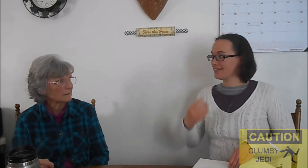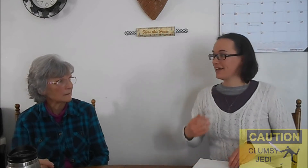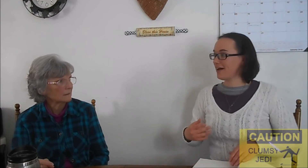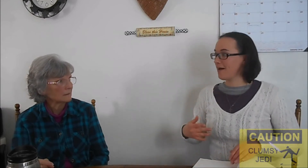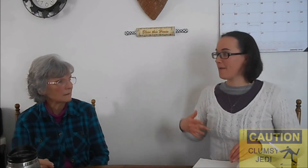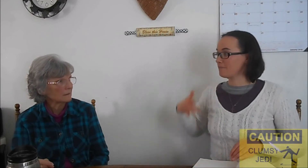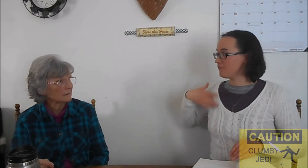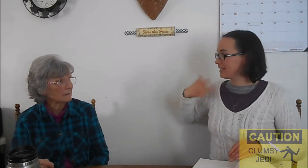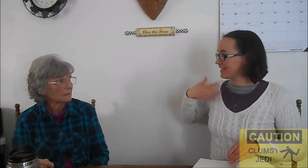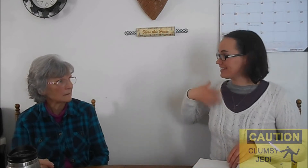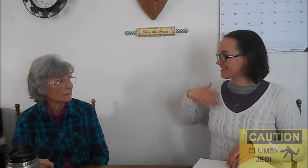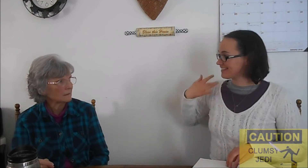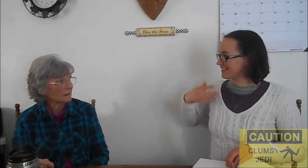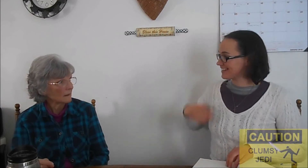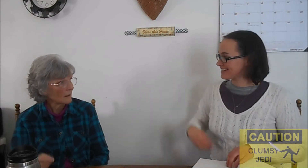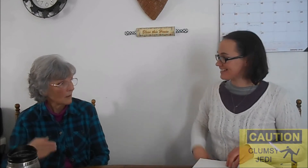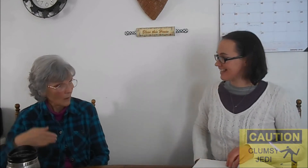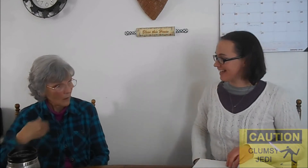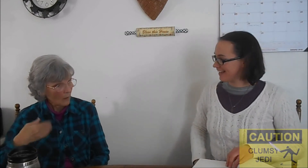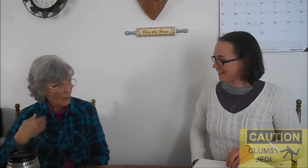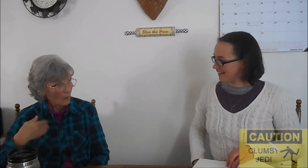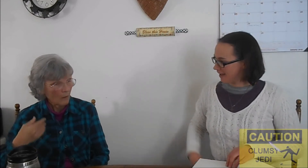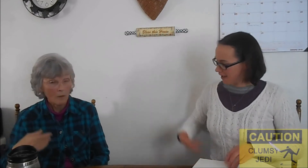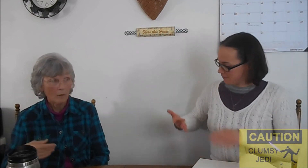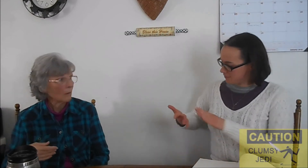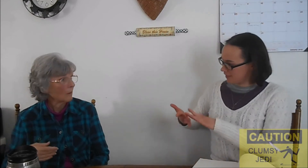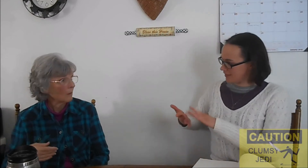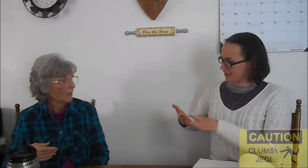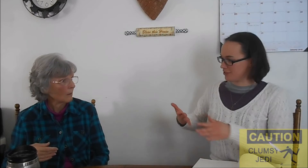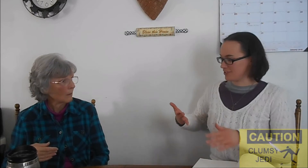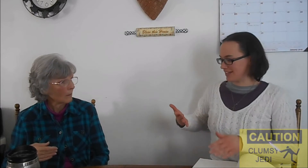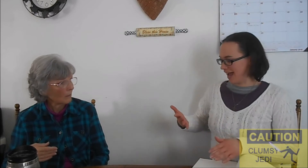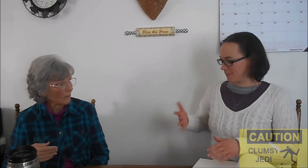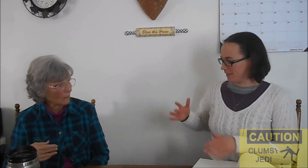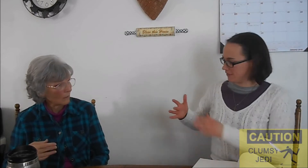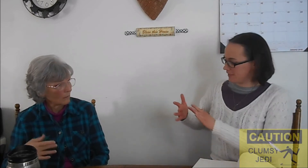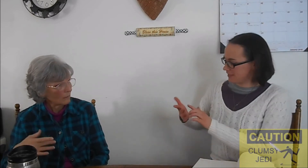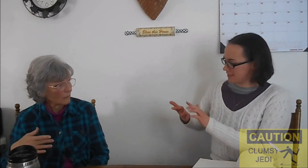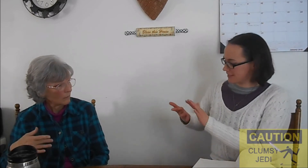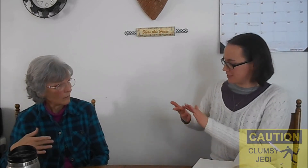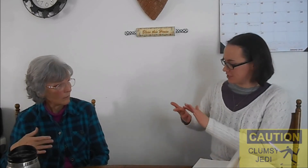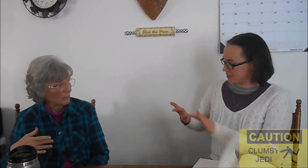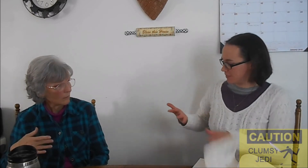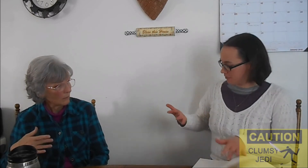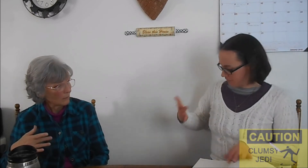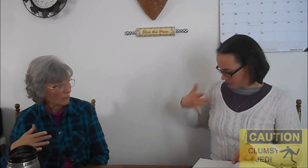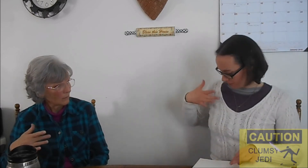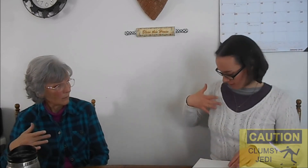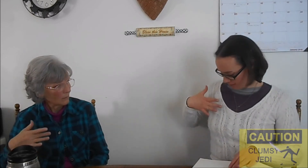And, um... Feelings! Um... No. You just did happy. Feelings is just the middle finger...